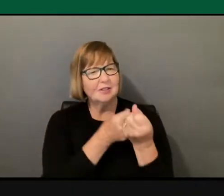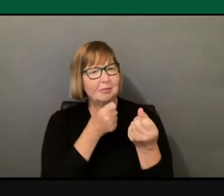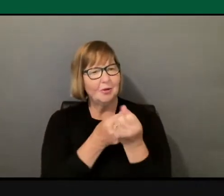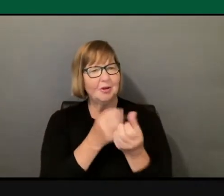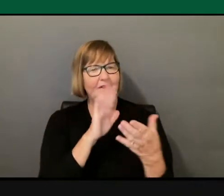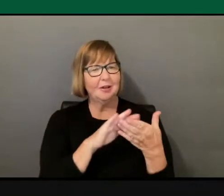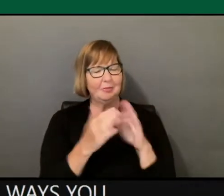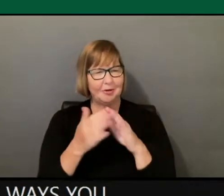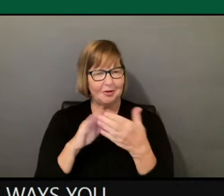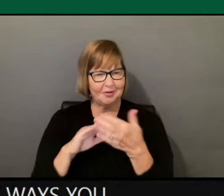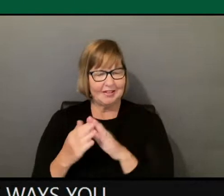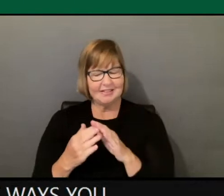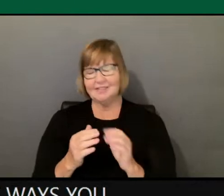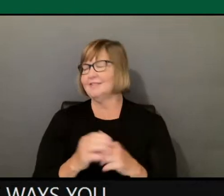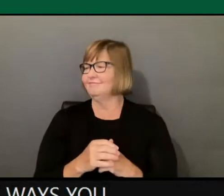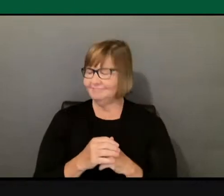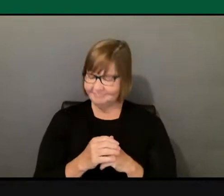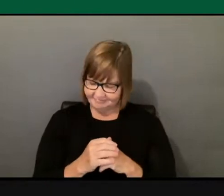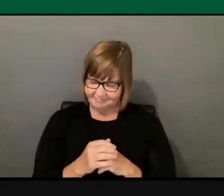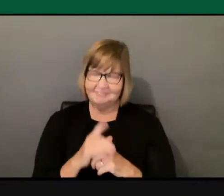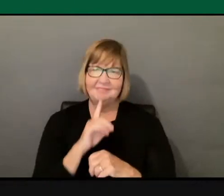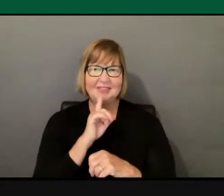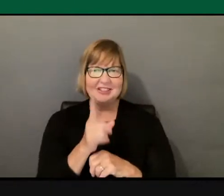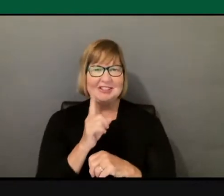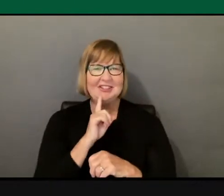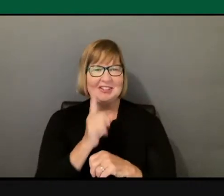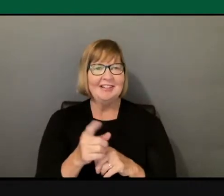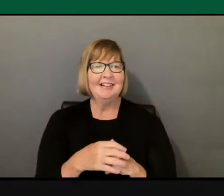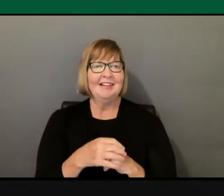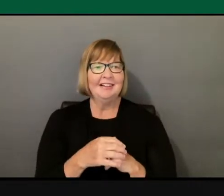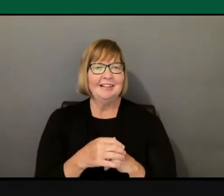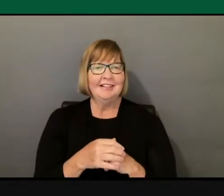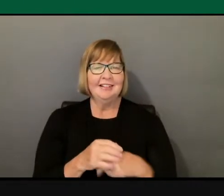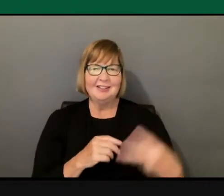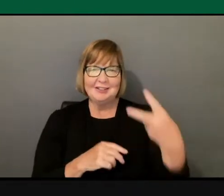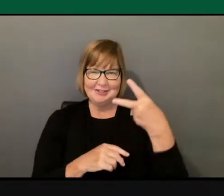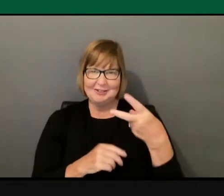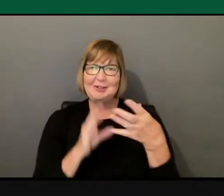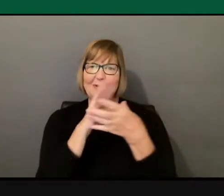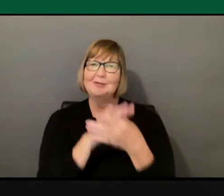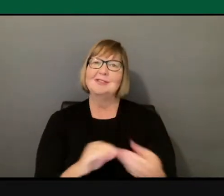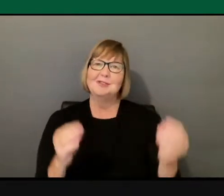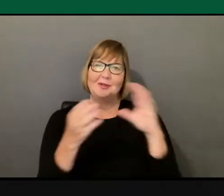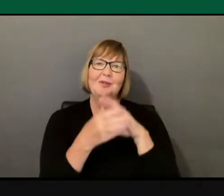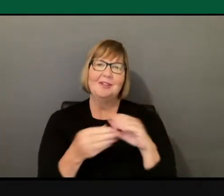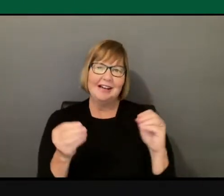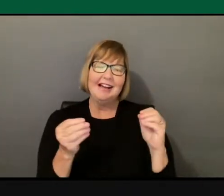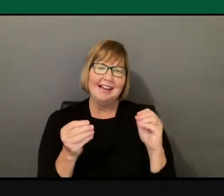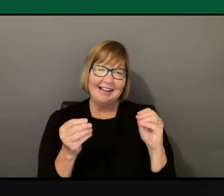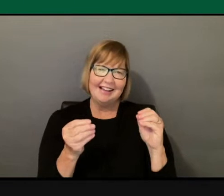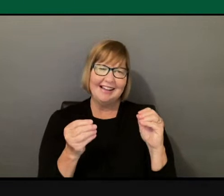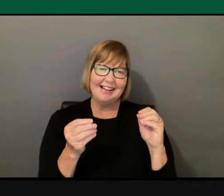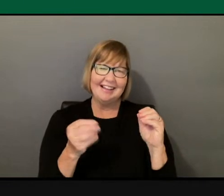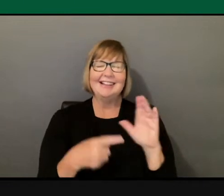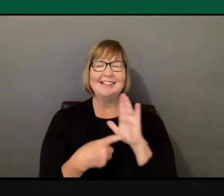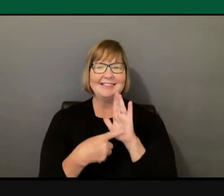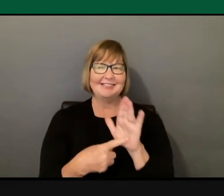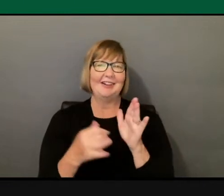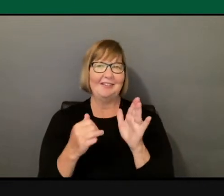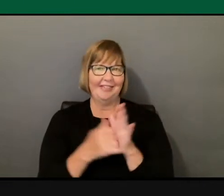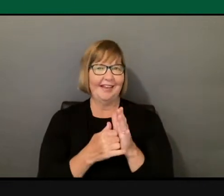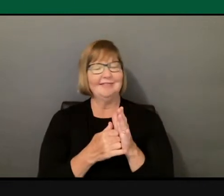Sure. And I'll do this in two stories to reflect that broadness that you're talking about.